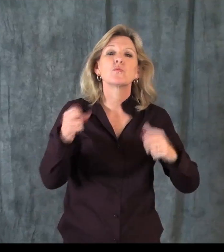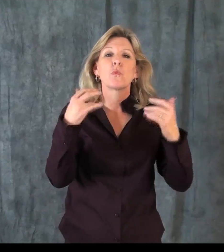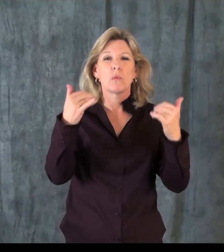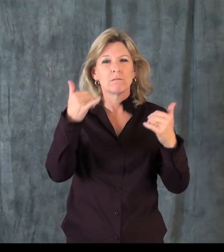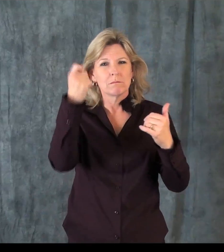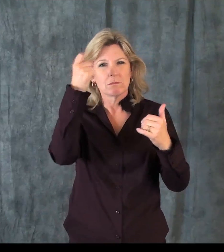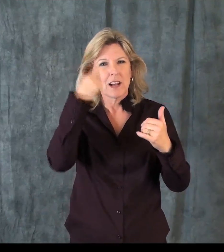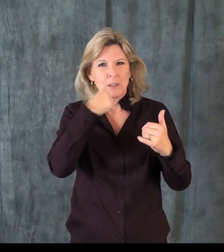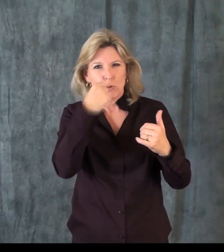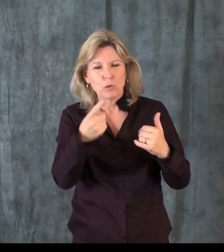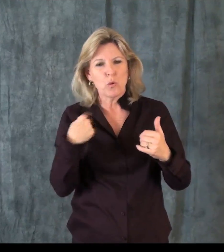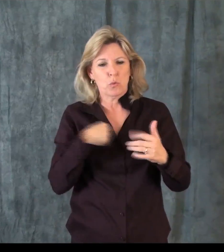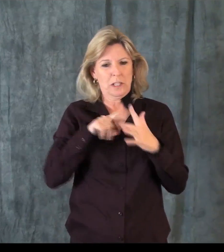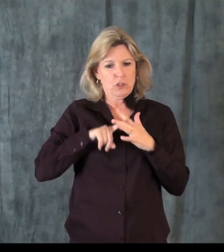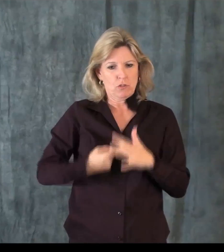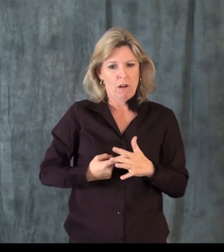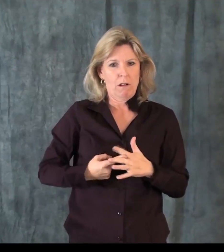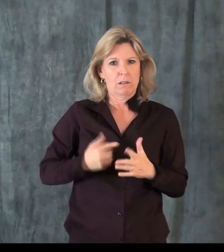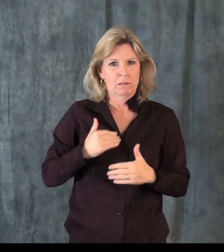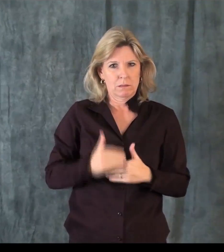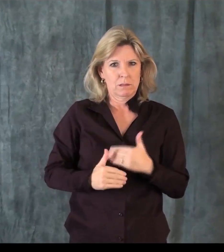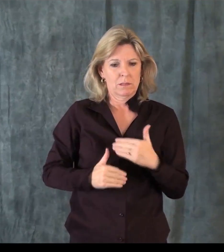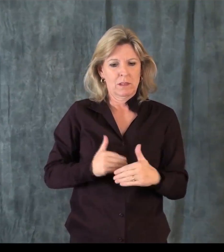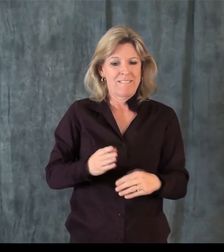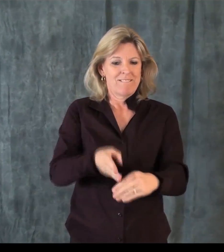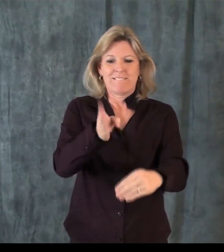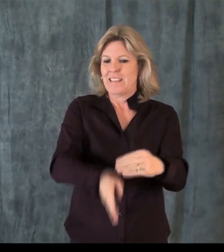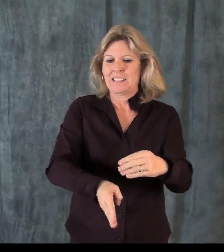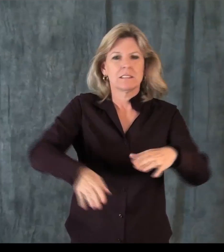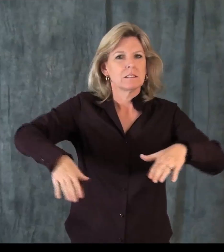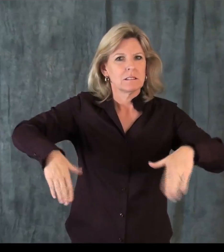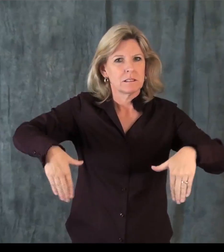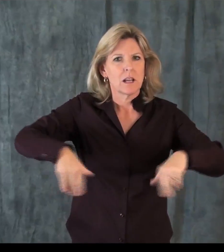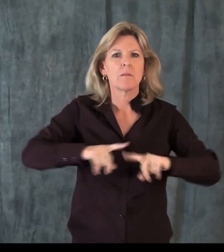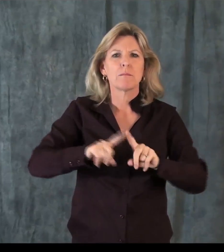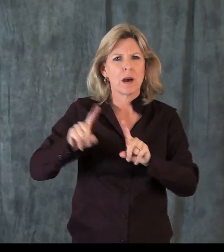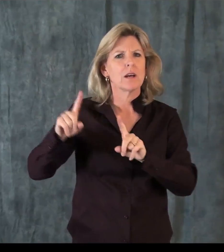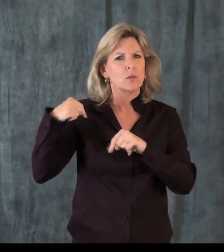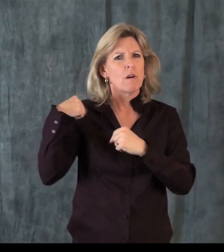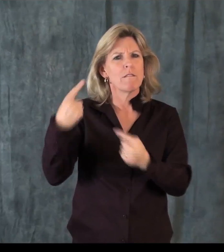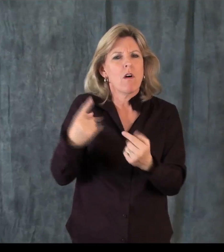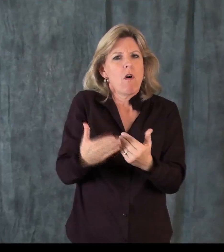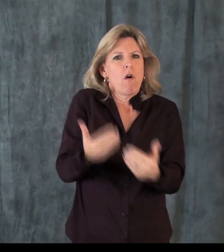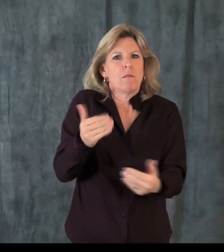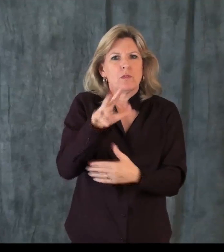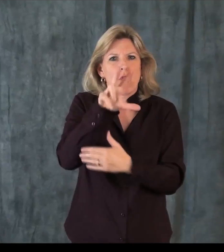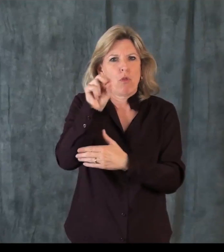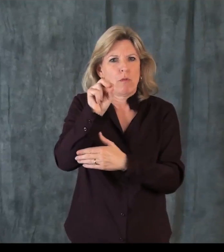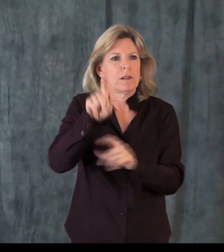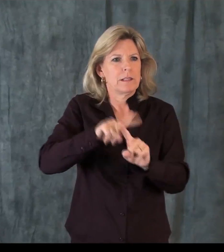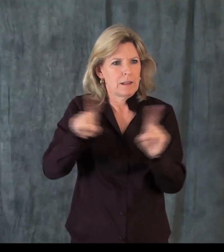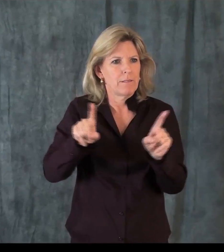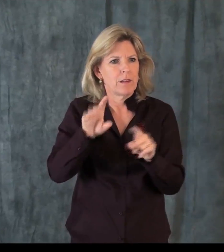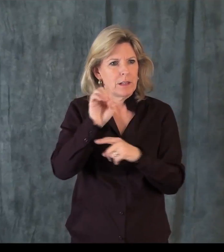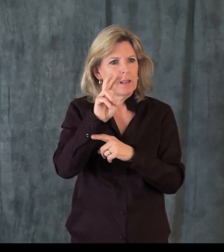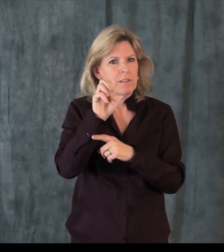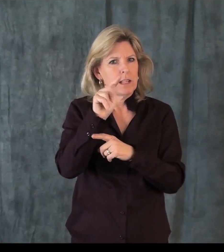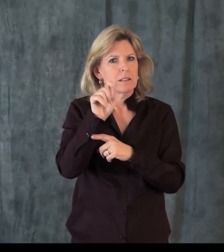access that information. I also mentioned we have yet to complete all of the pilot process and pilot